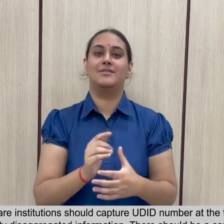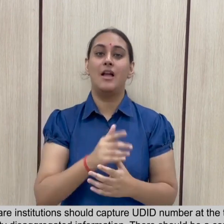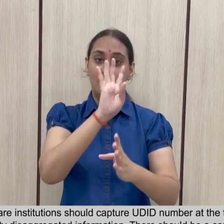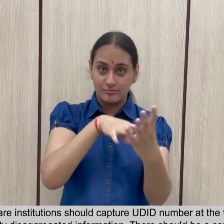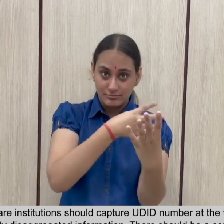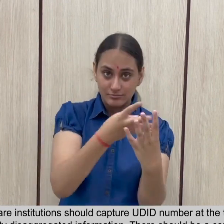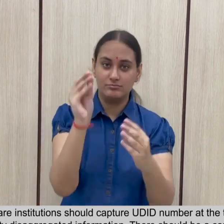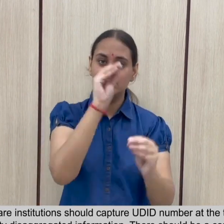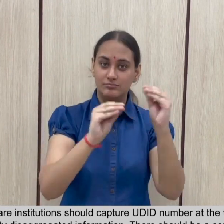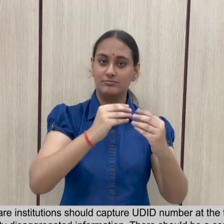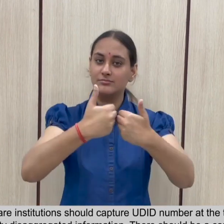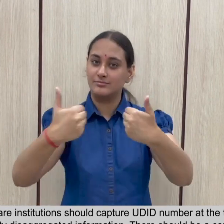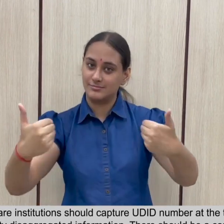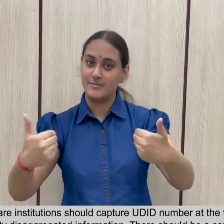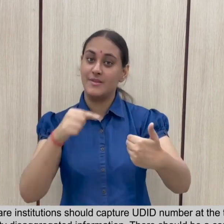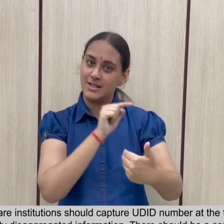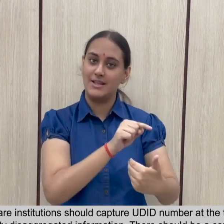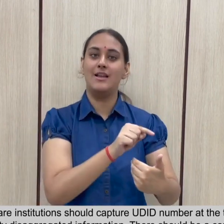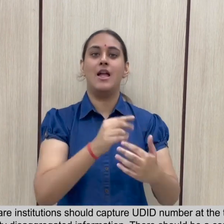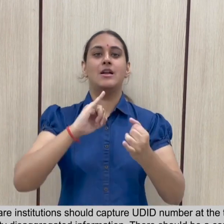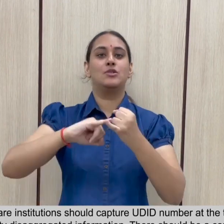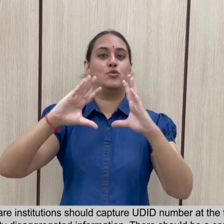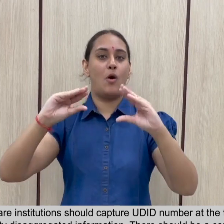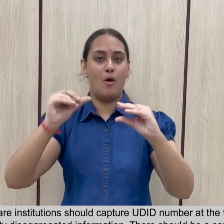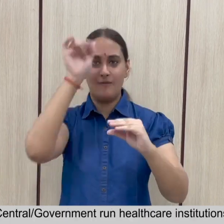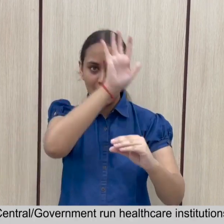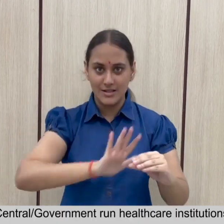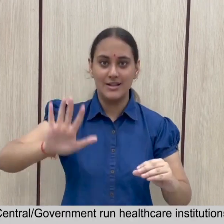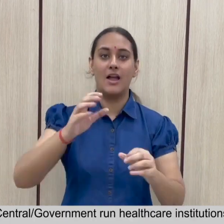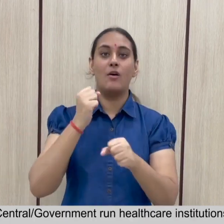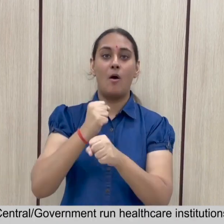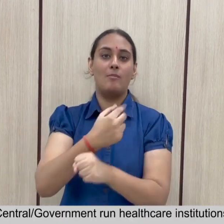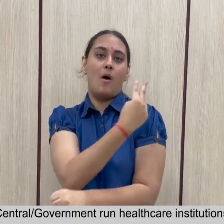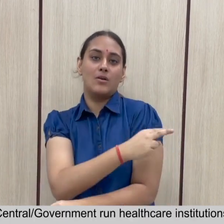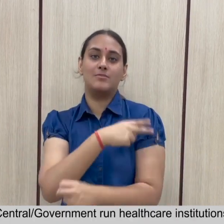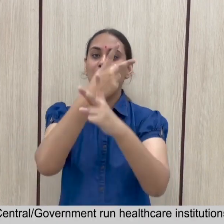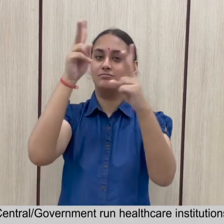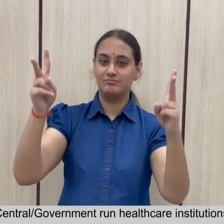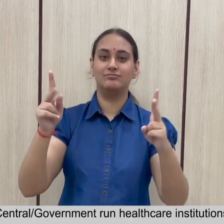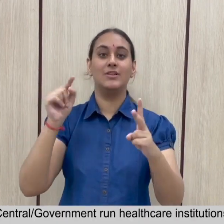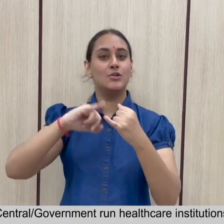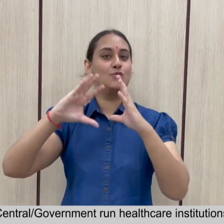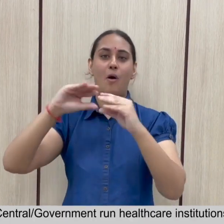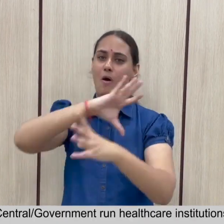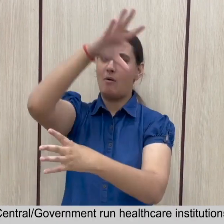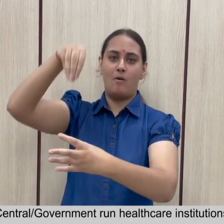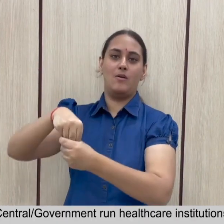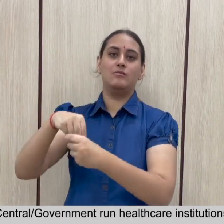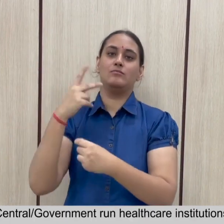17.5 There should be a common software that could be followed by all central government-run